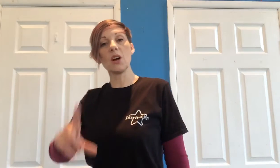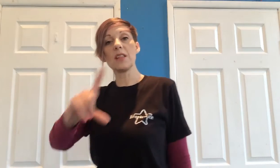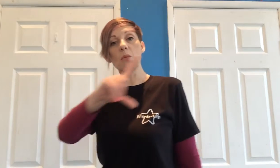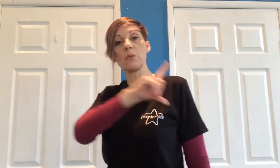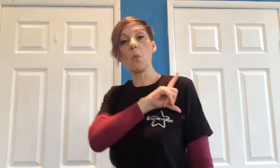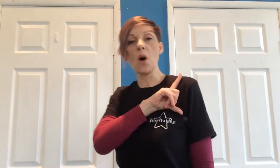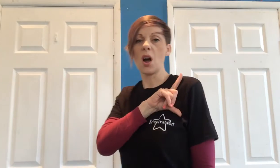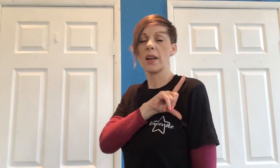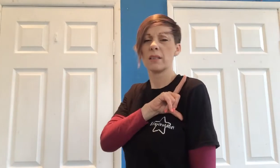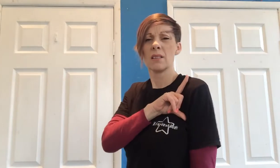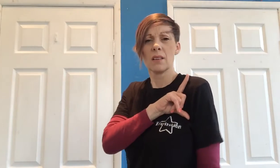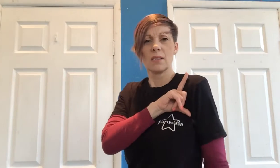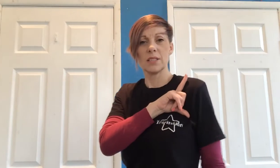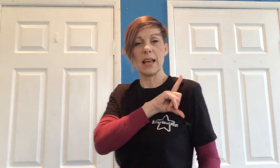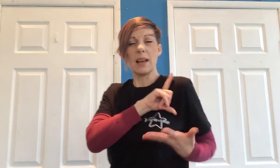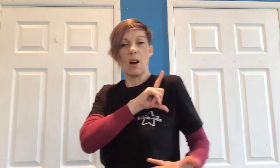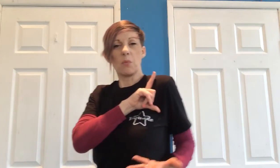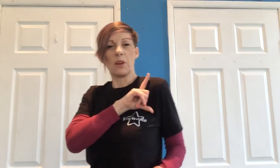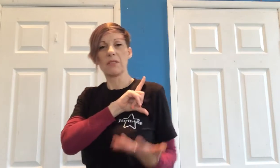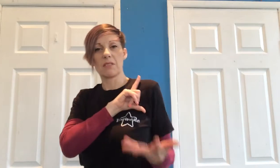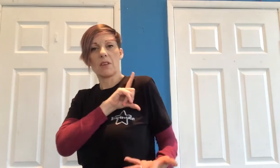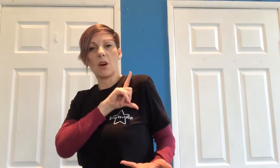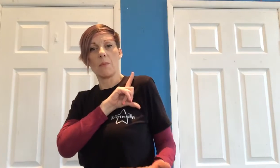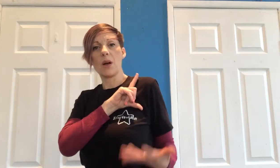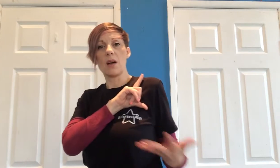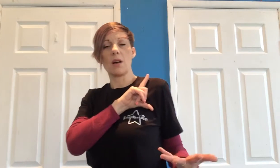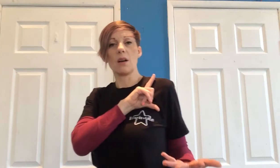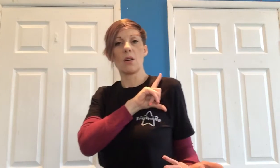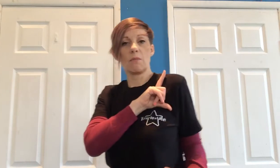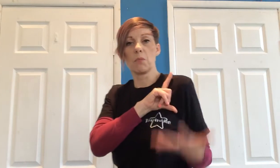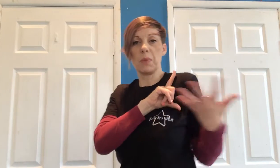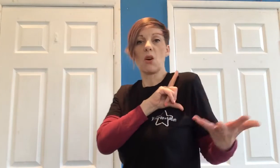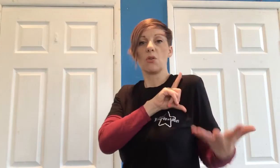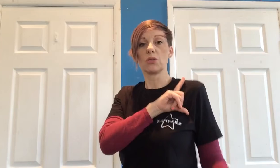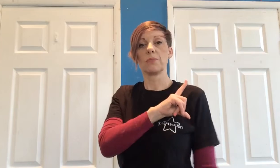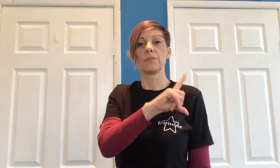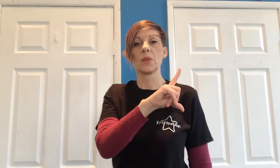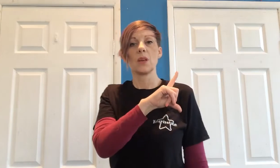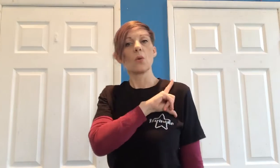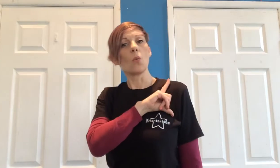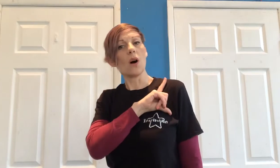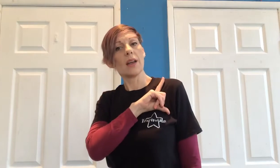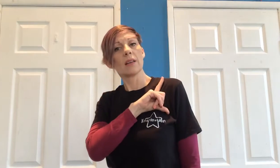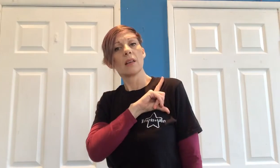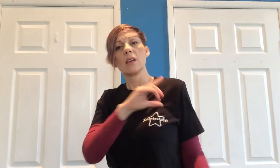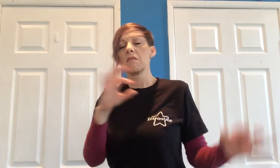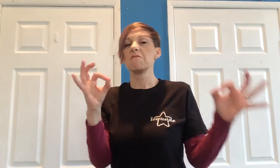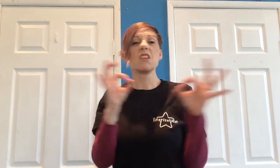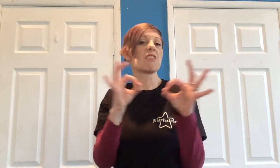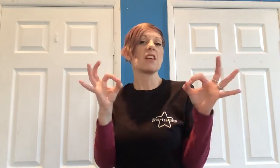starting out with why setting it up with because why nothing